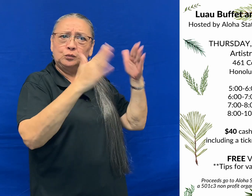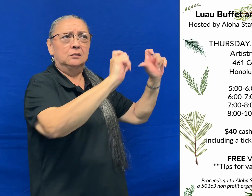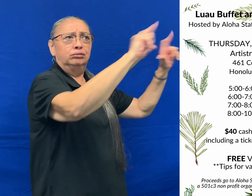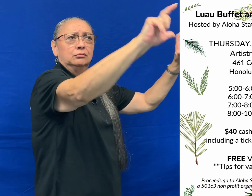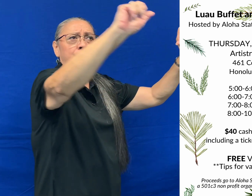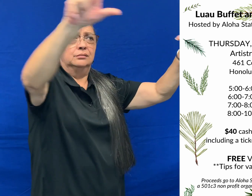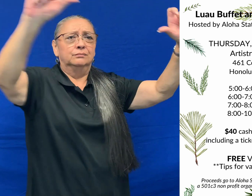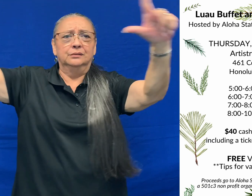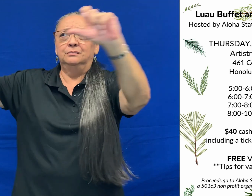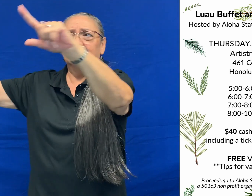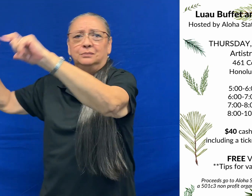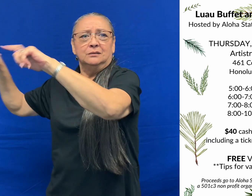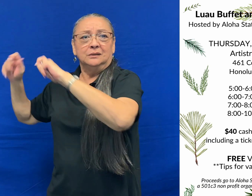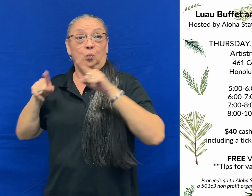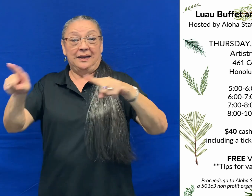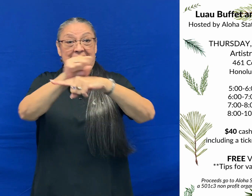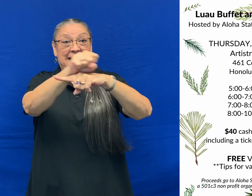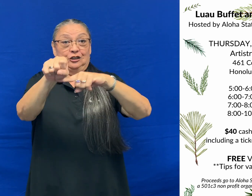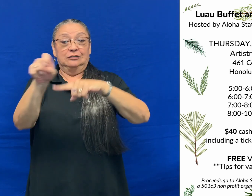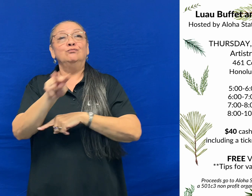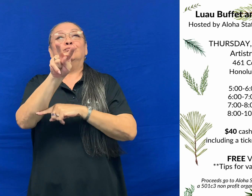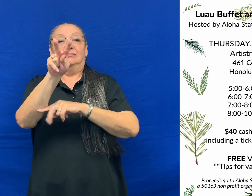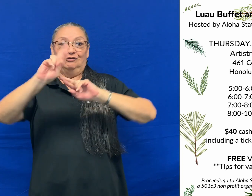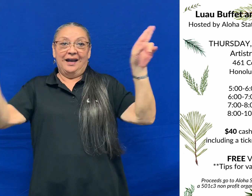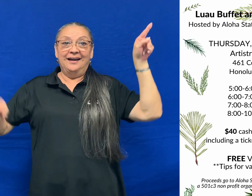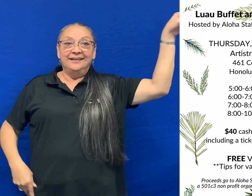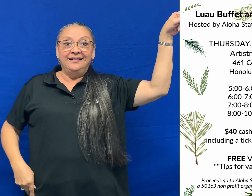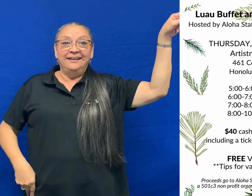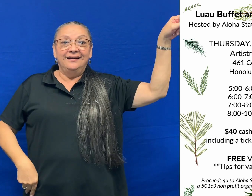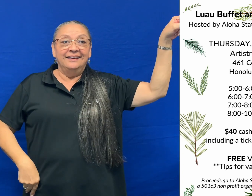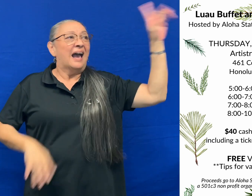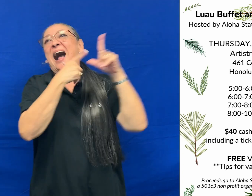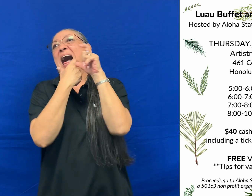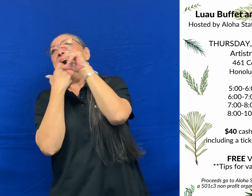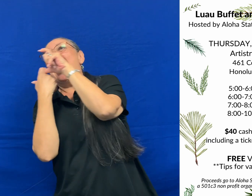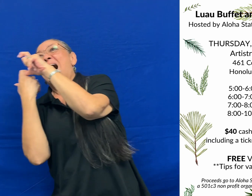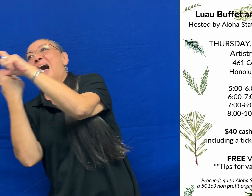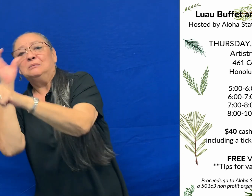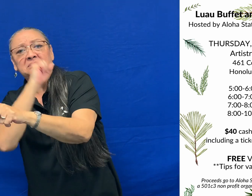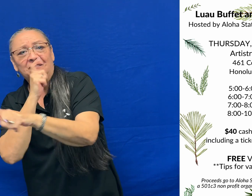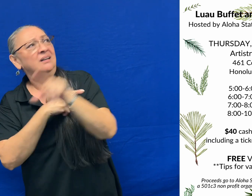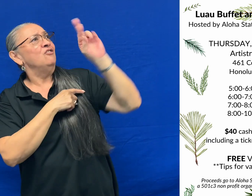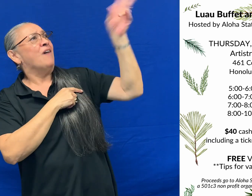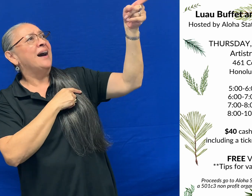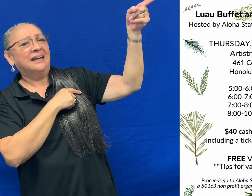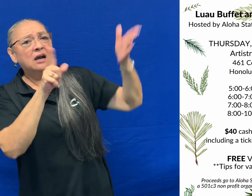the rooms. When someone is on stage you can sit and watch on the TV screen. If you need to grab